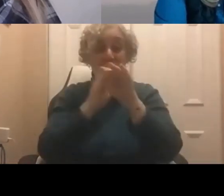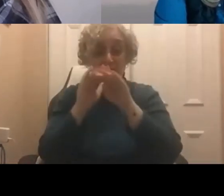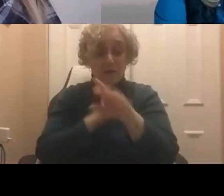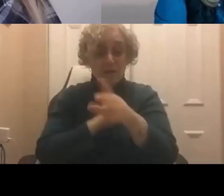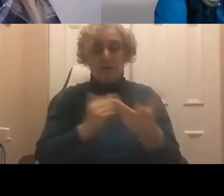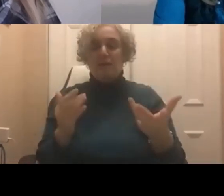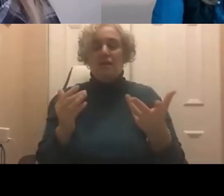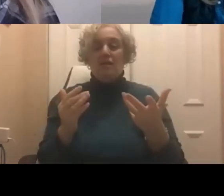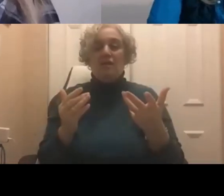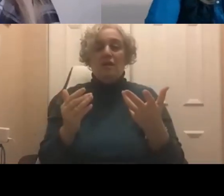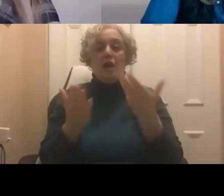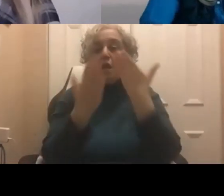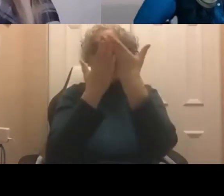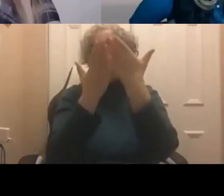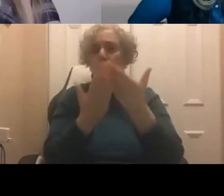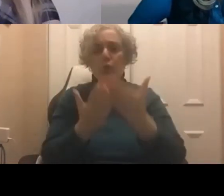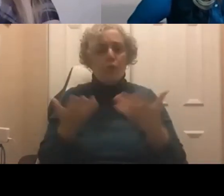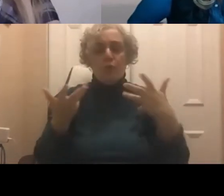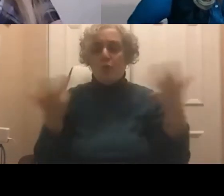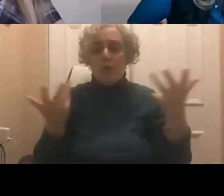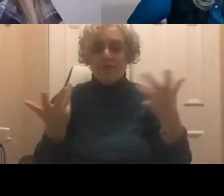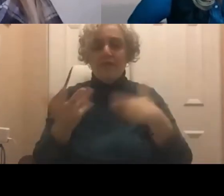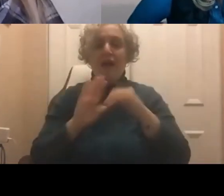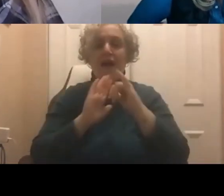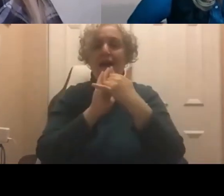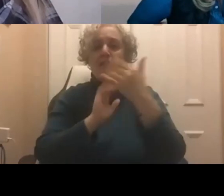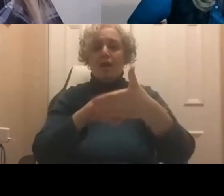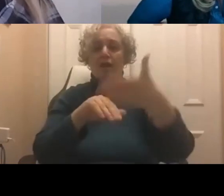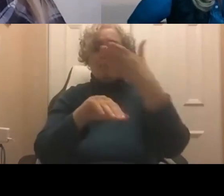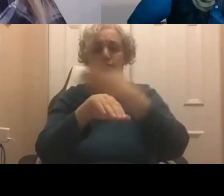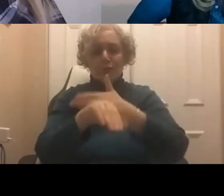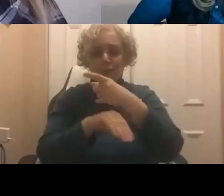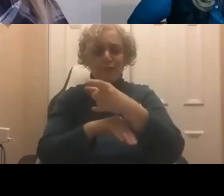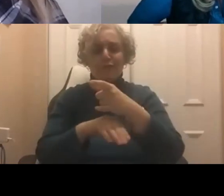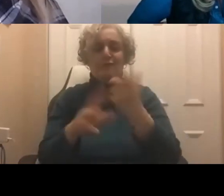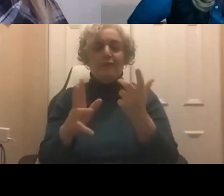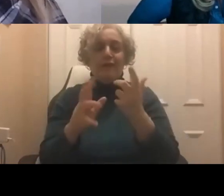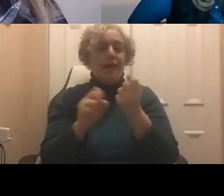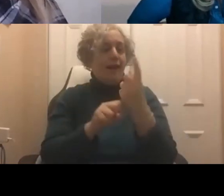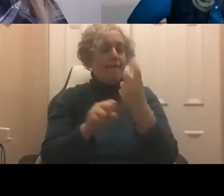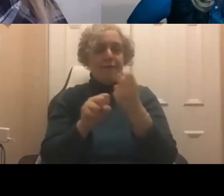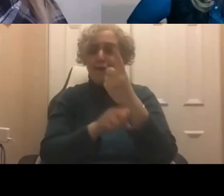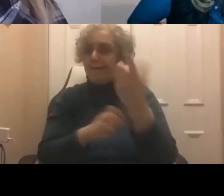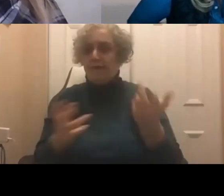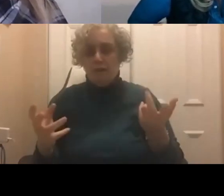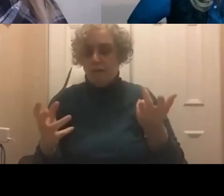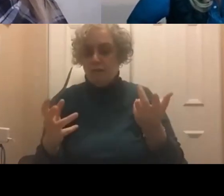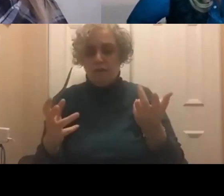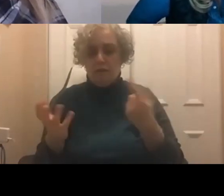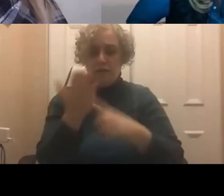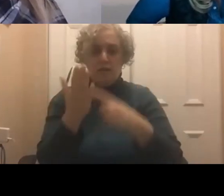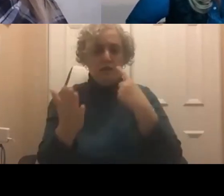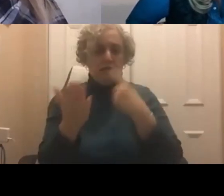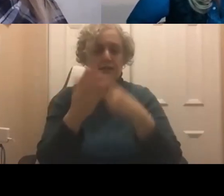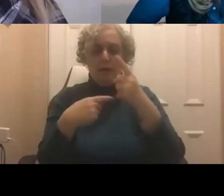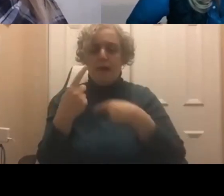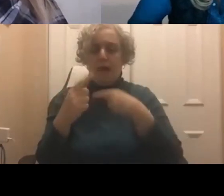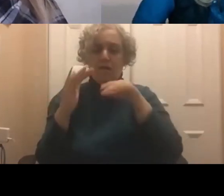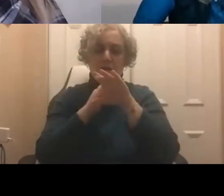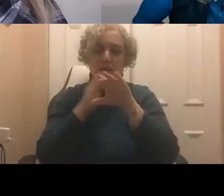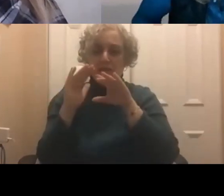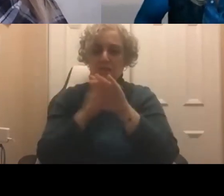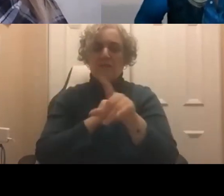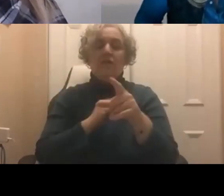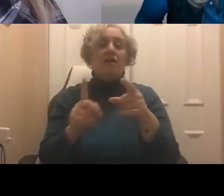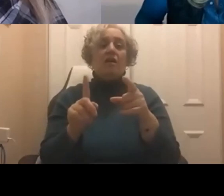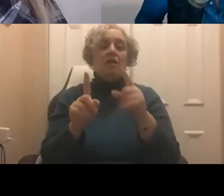prove, what do they do to improve on those aspects year after year after year, because we talk about accessibility, not as a single point in